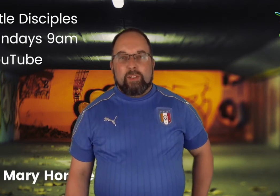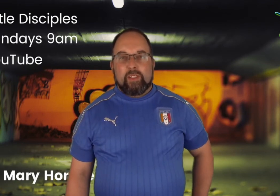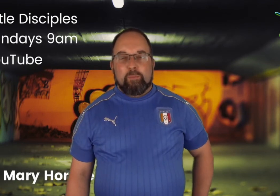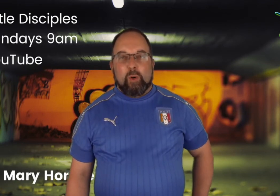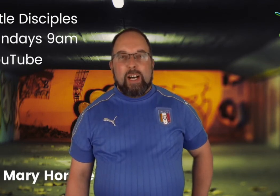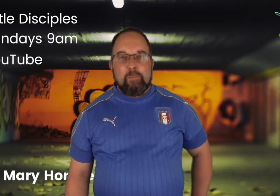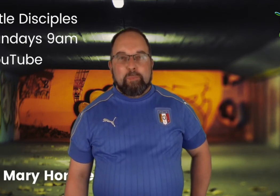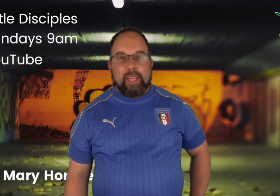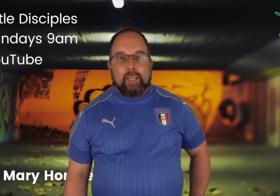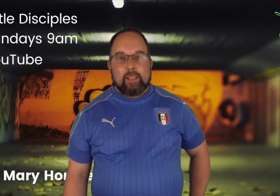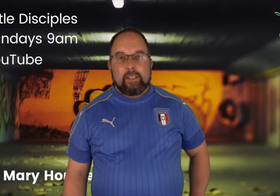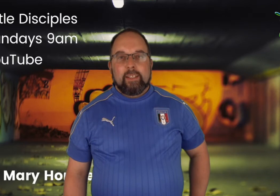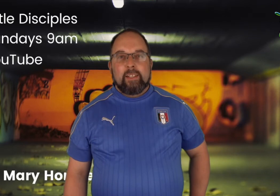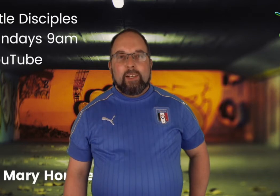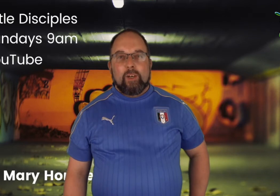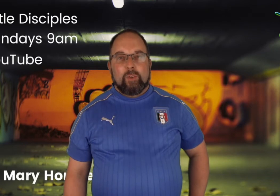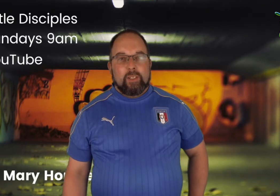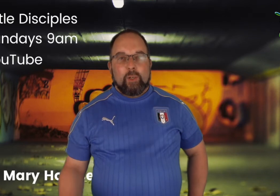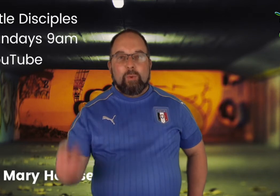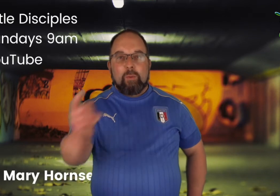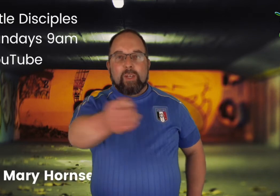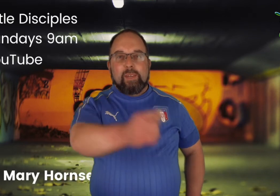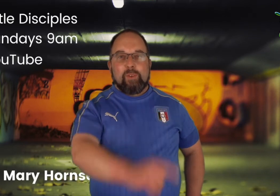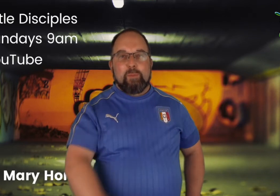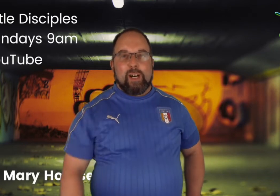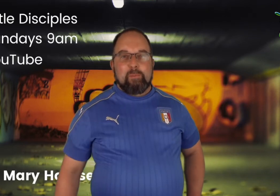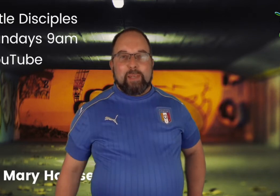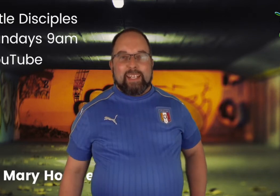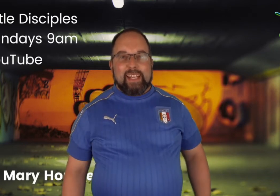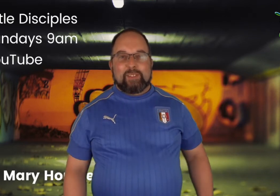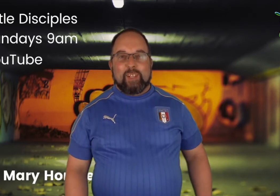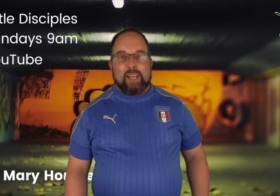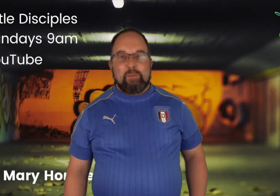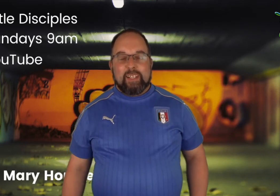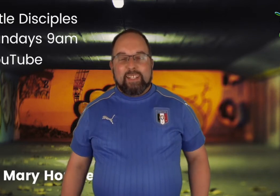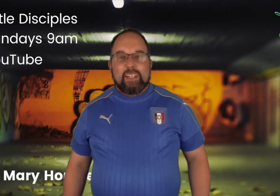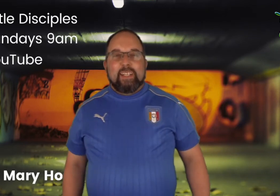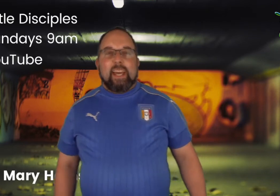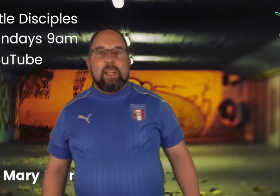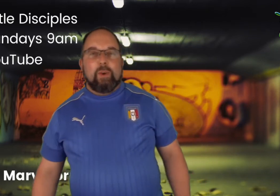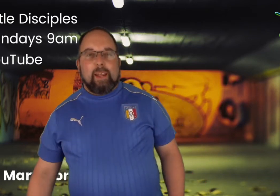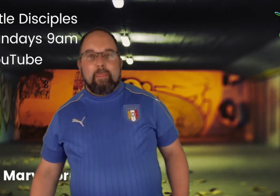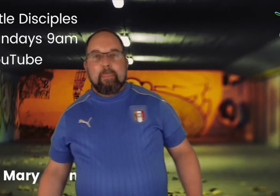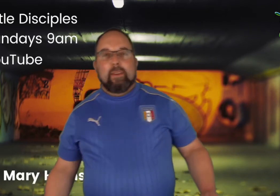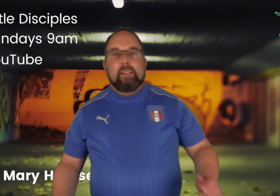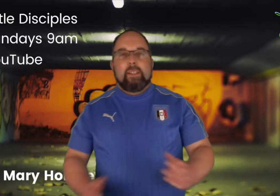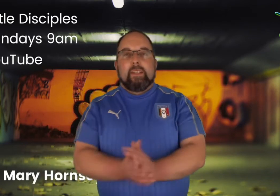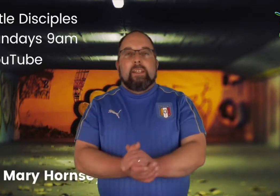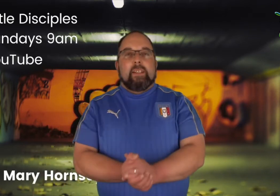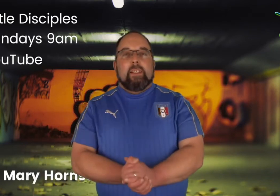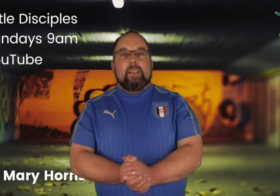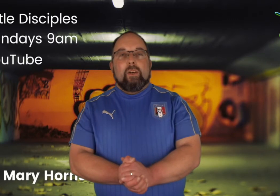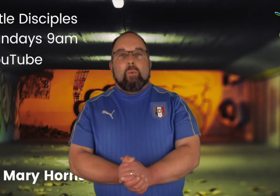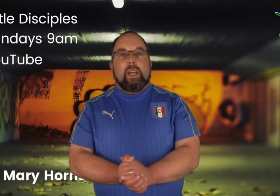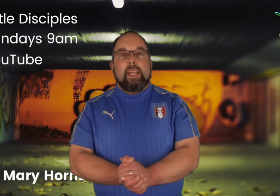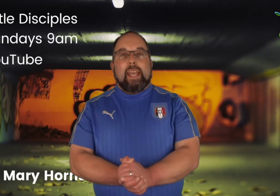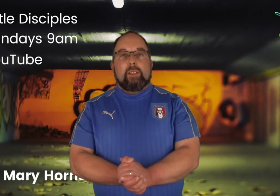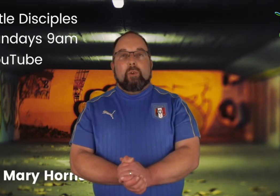more upbeat? Oh, don't worry, we'll give you more upbeat next time. Anyway, we're going to get into a